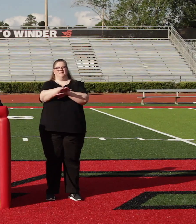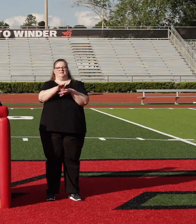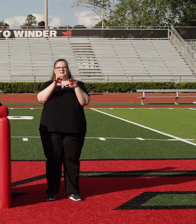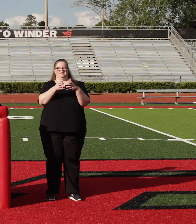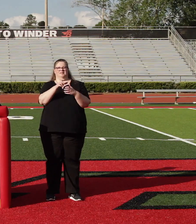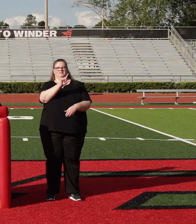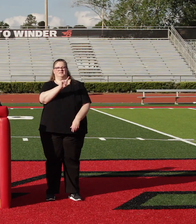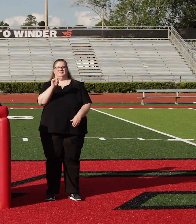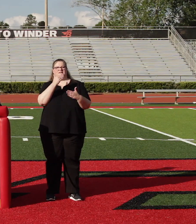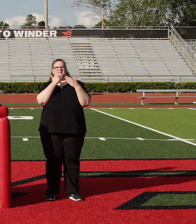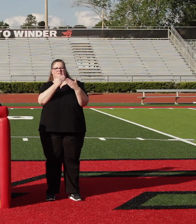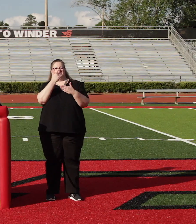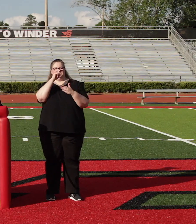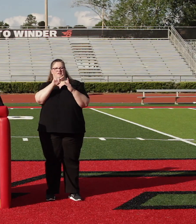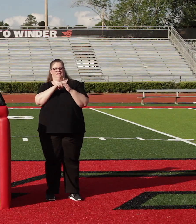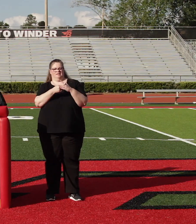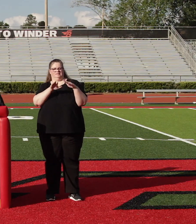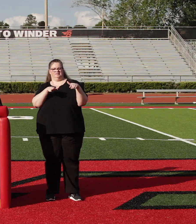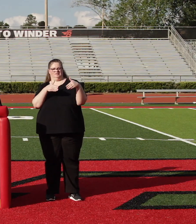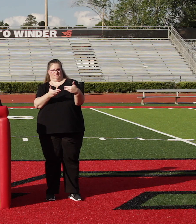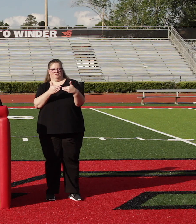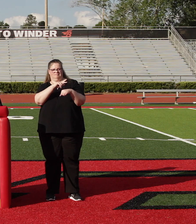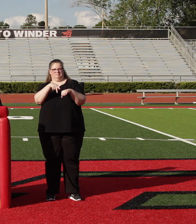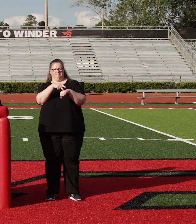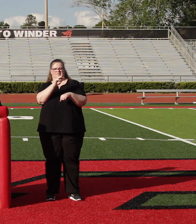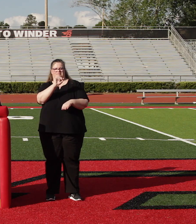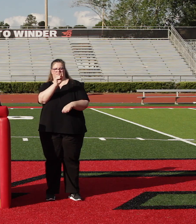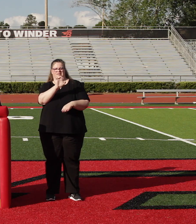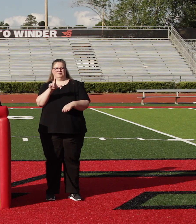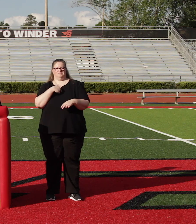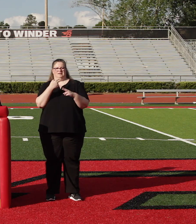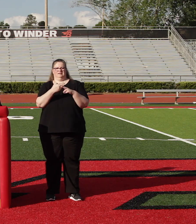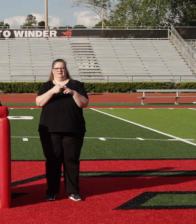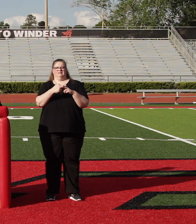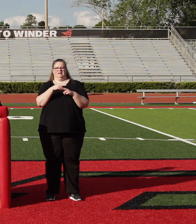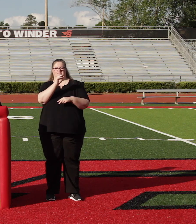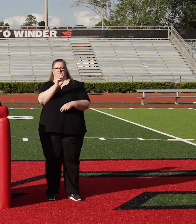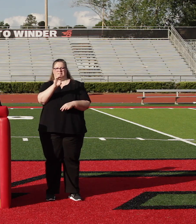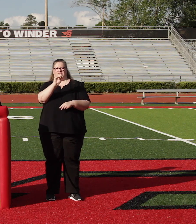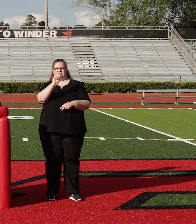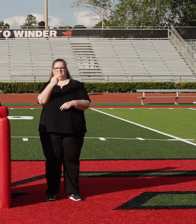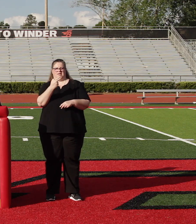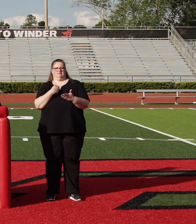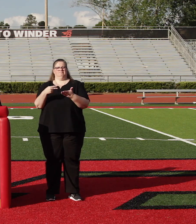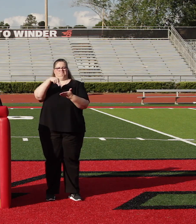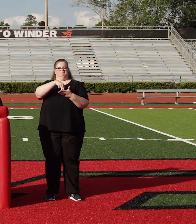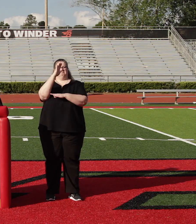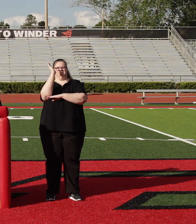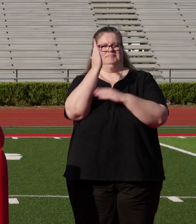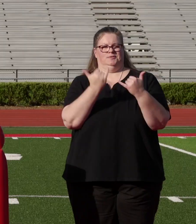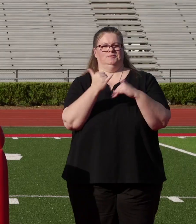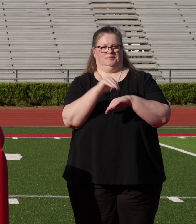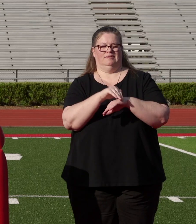2020, and thank you for the introduction, Mr. Maxwell. As you said, my name is Spencer Smith, and I was given the honor to hop in front of this camera and speak to you all tonight.